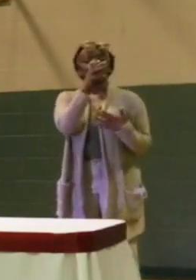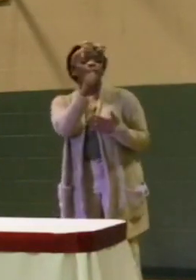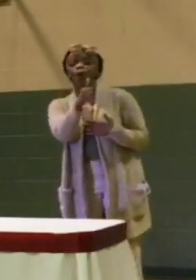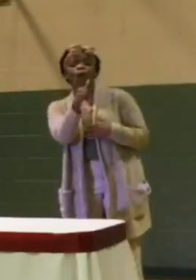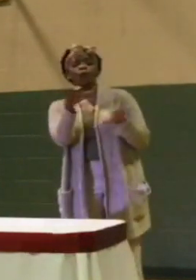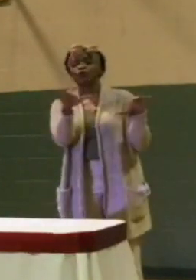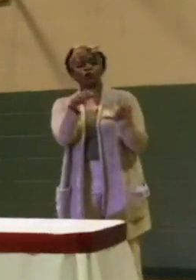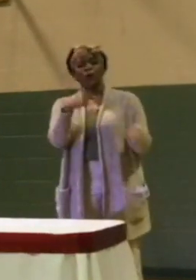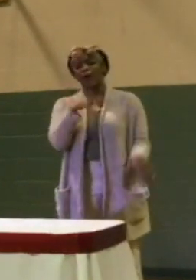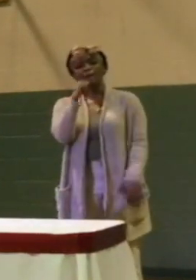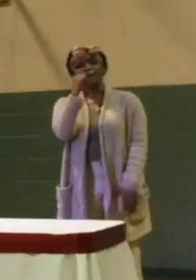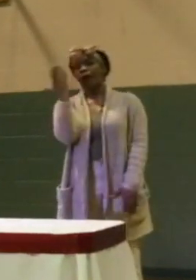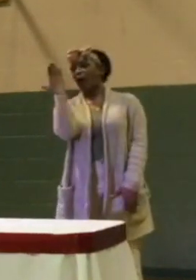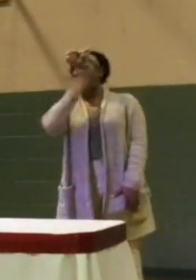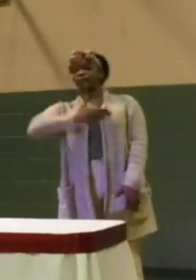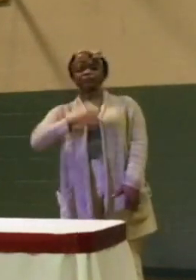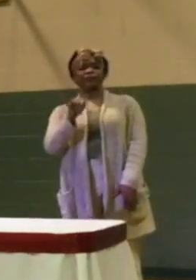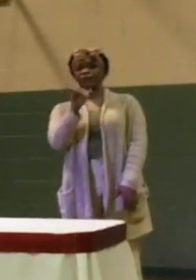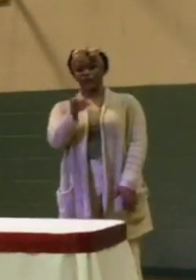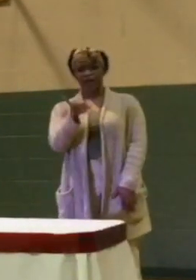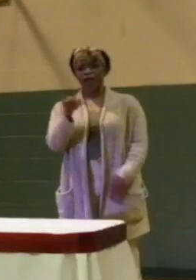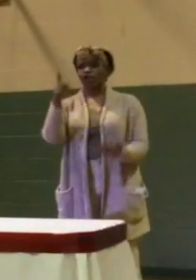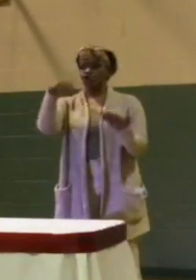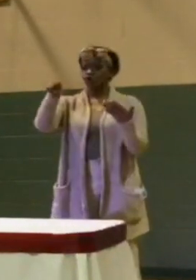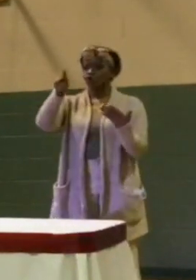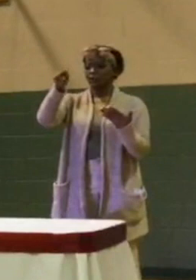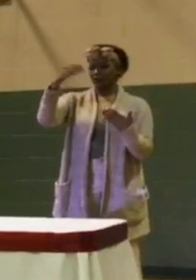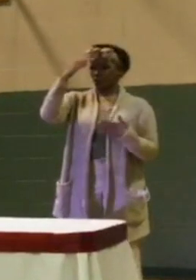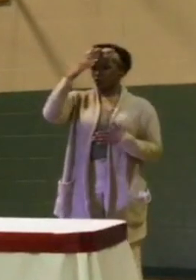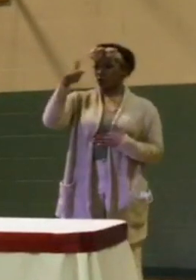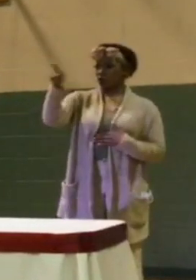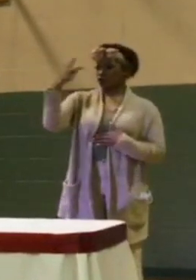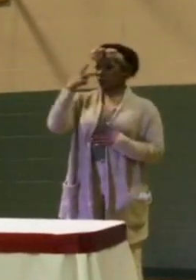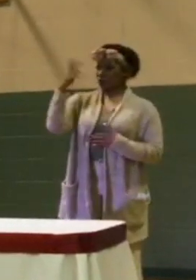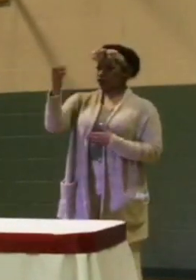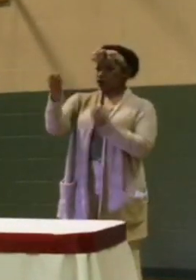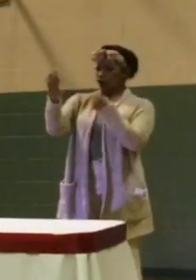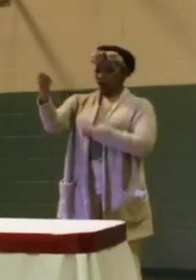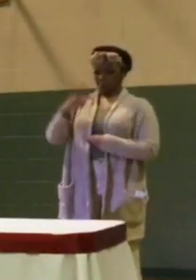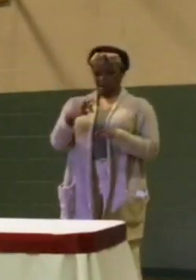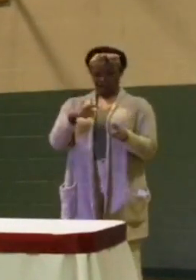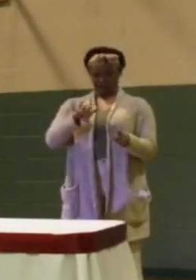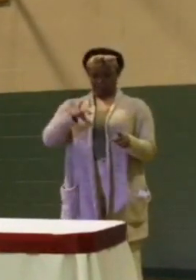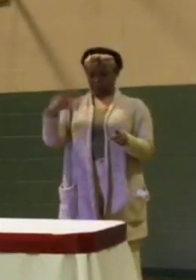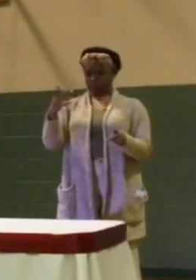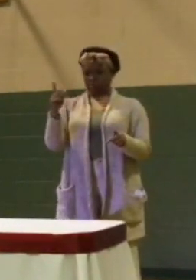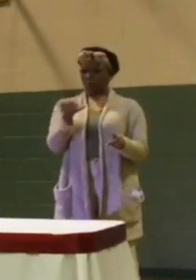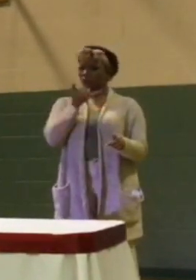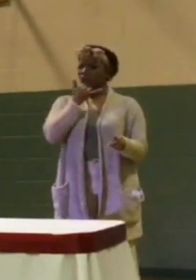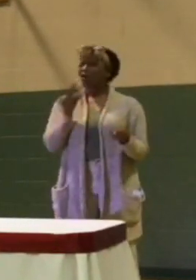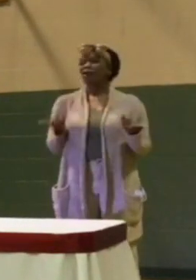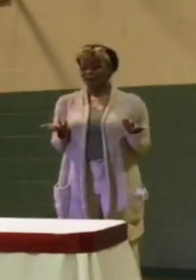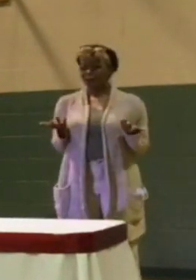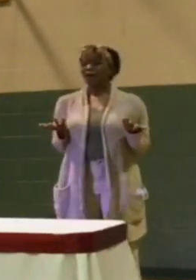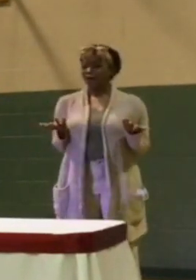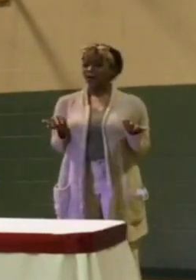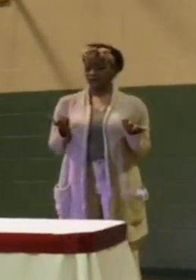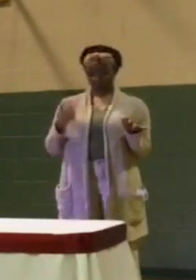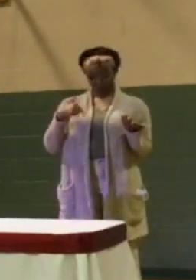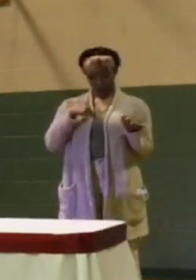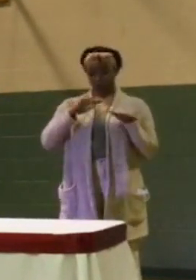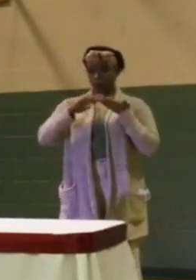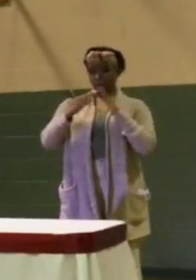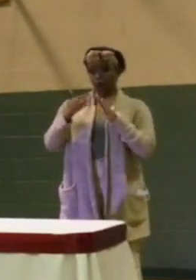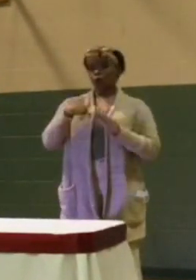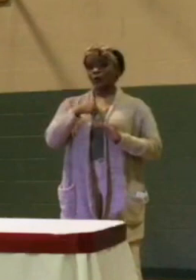so we have to know. You know the difference in your vehicle when it comes back. And so as a community, we have to hold people